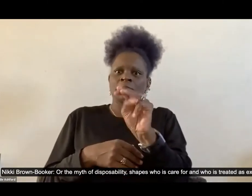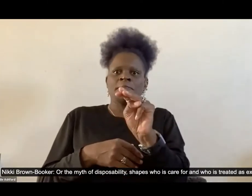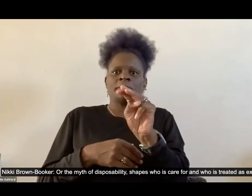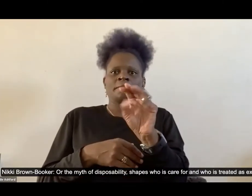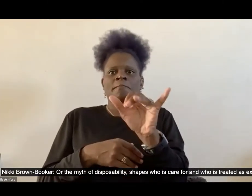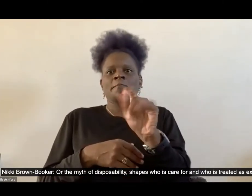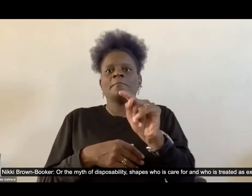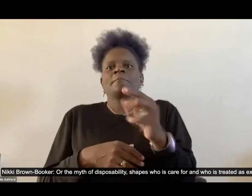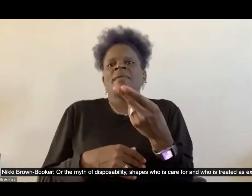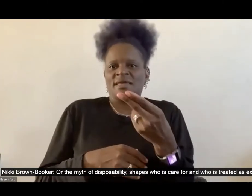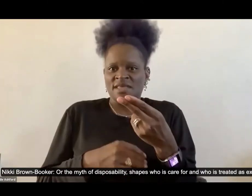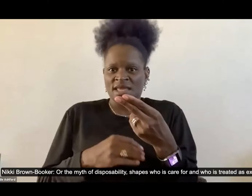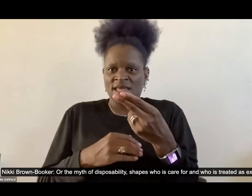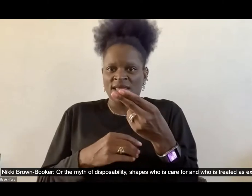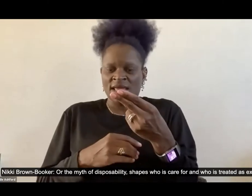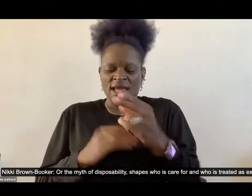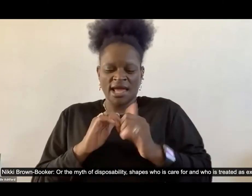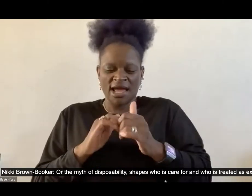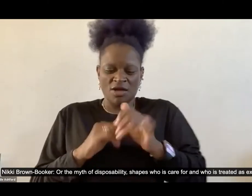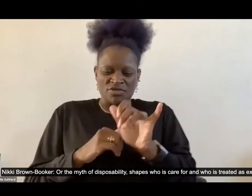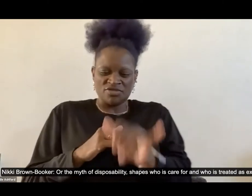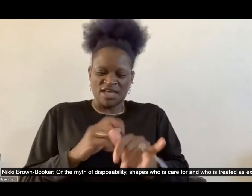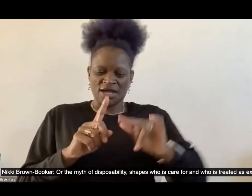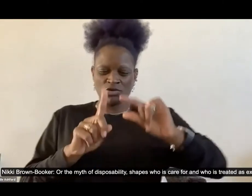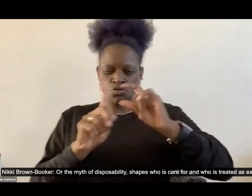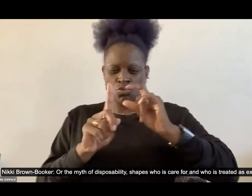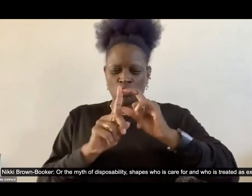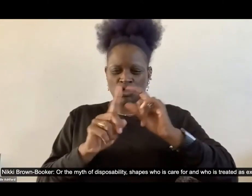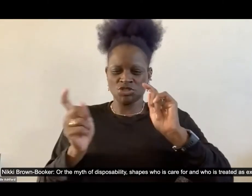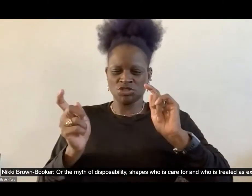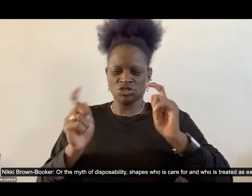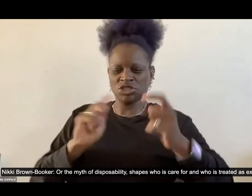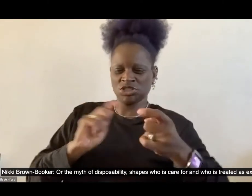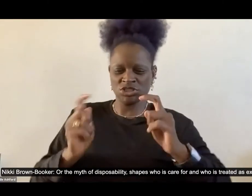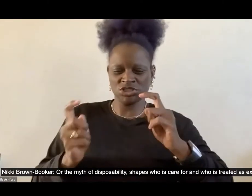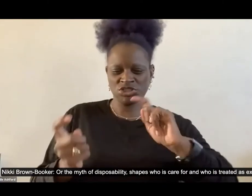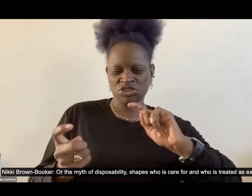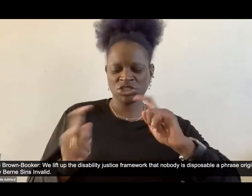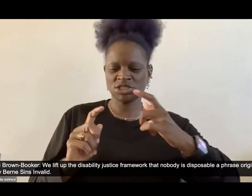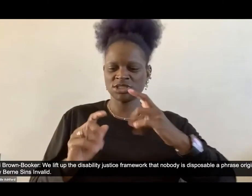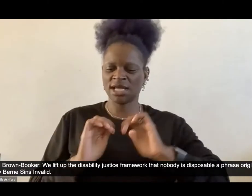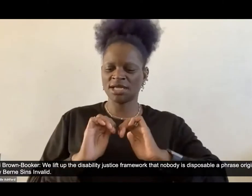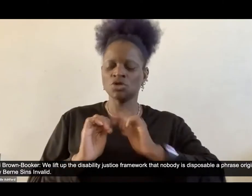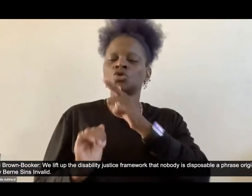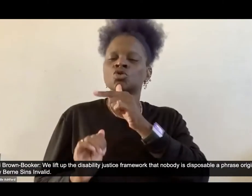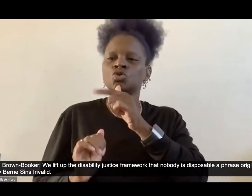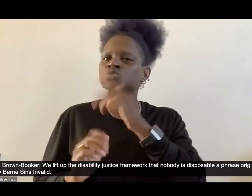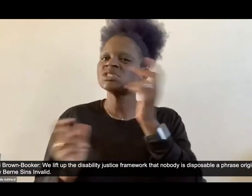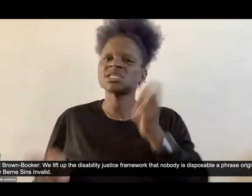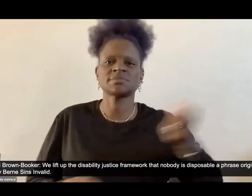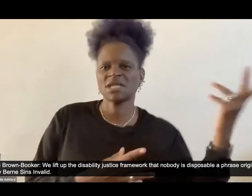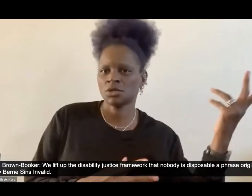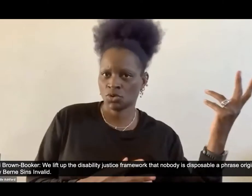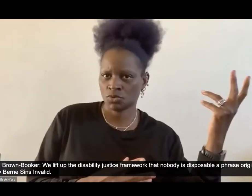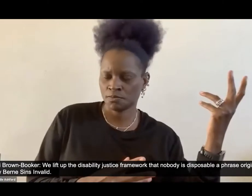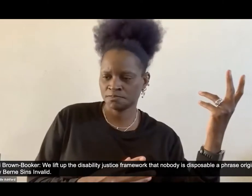who is cared for and who is treated as expendable. We lift up the disability justice